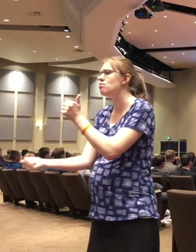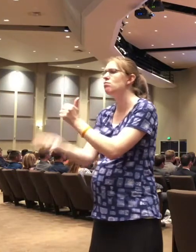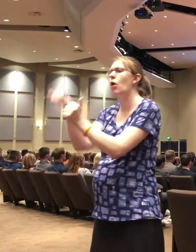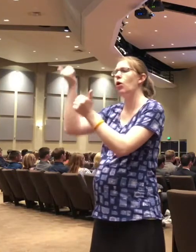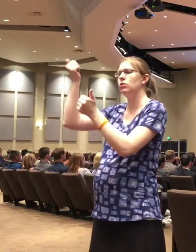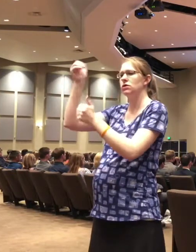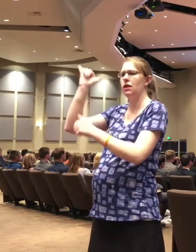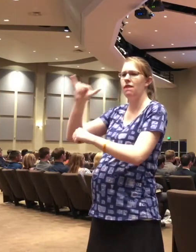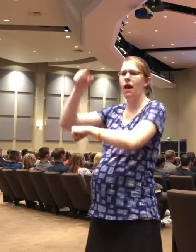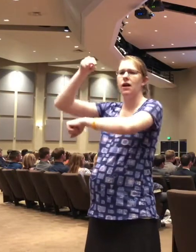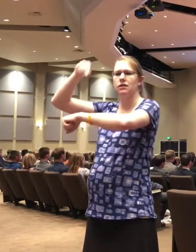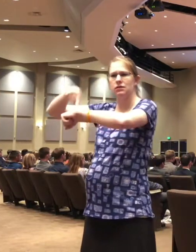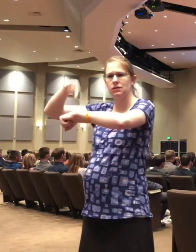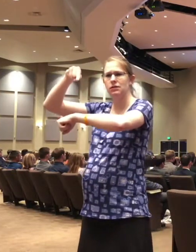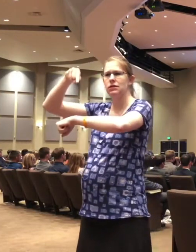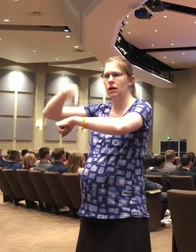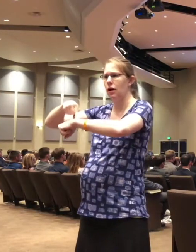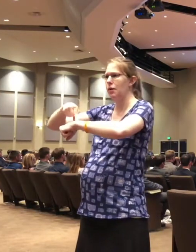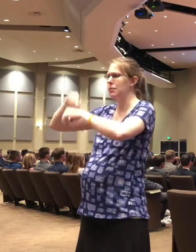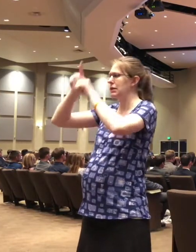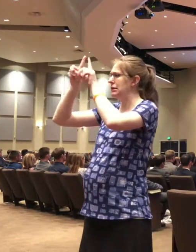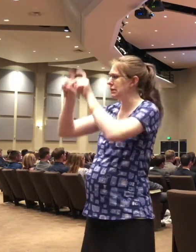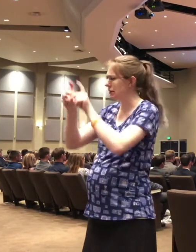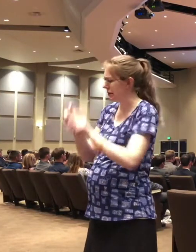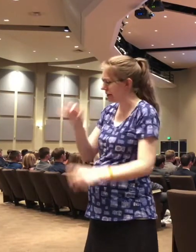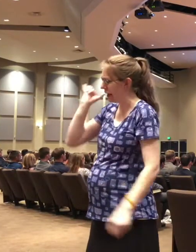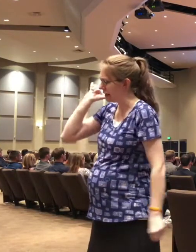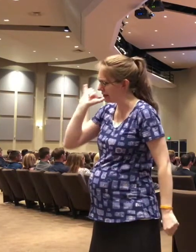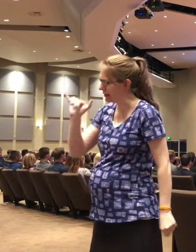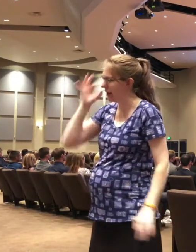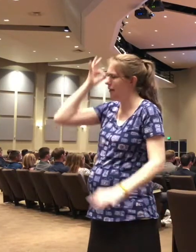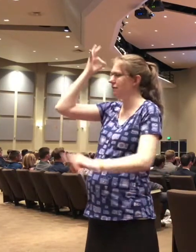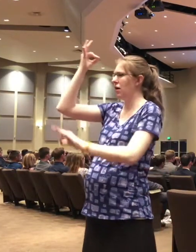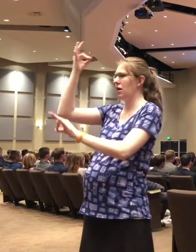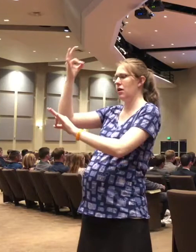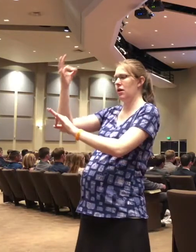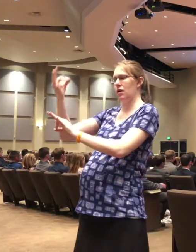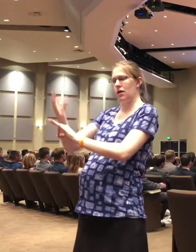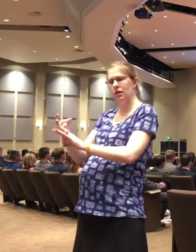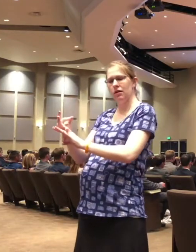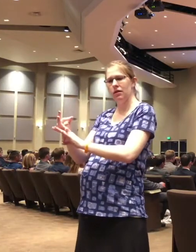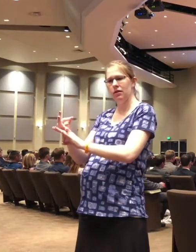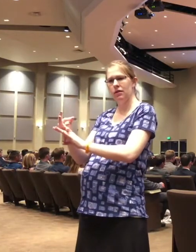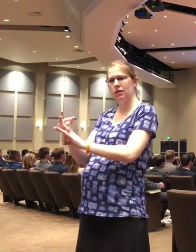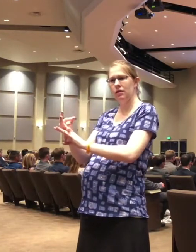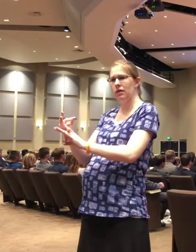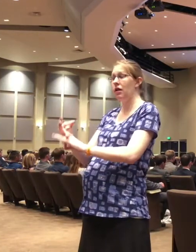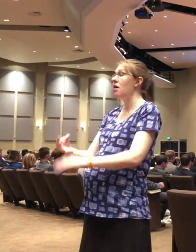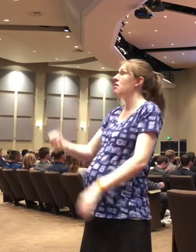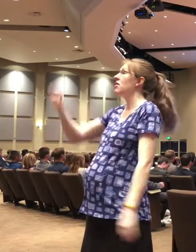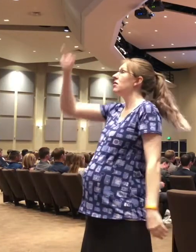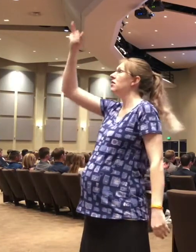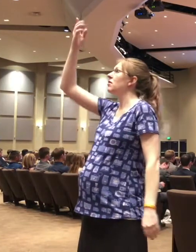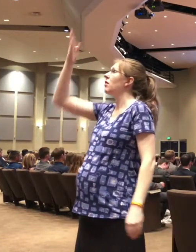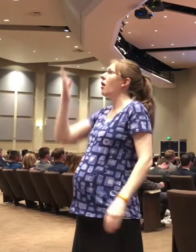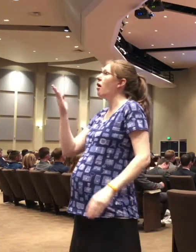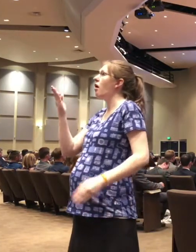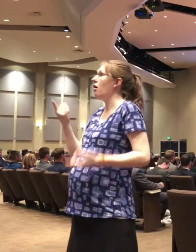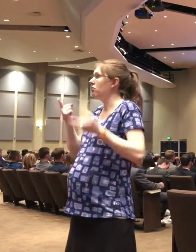the test. For the God of the mountain is still God